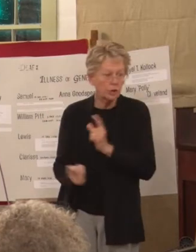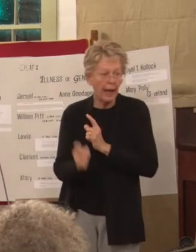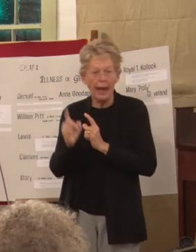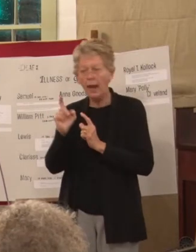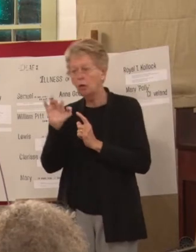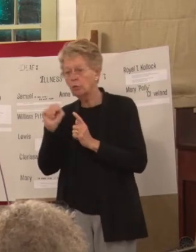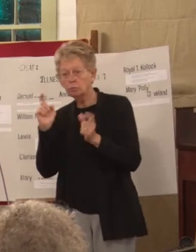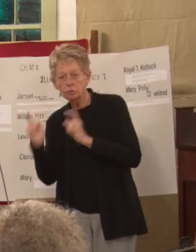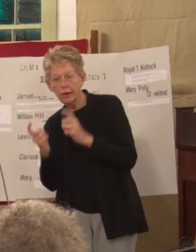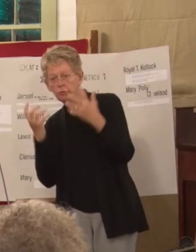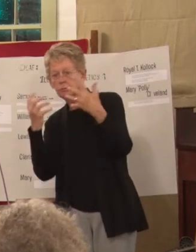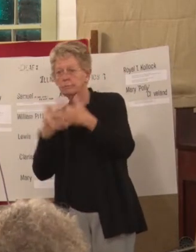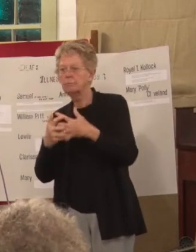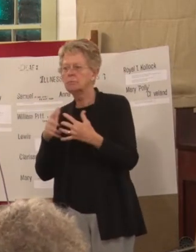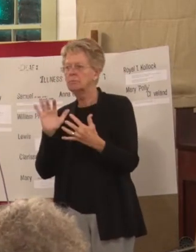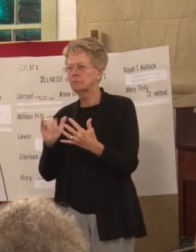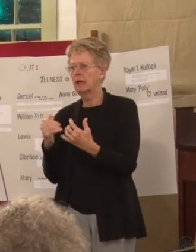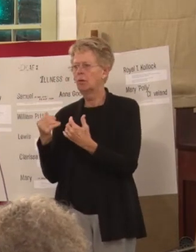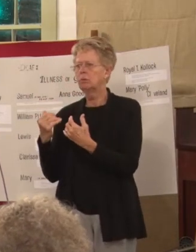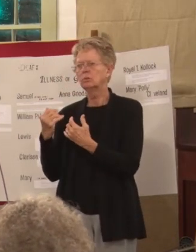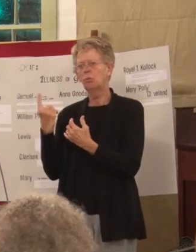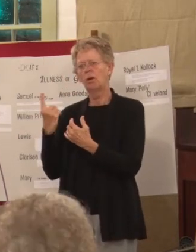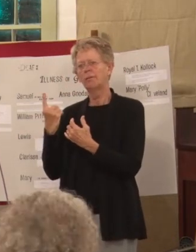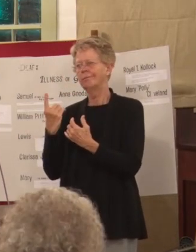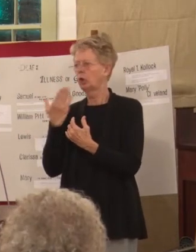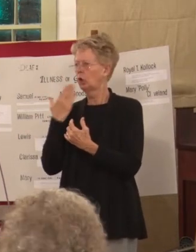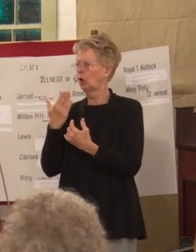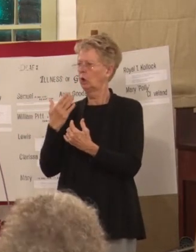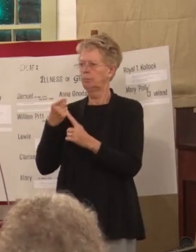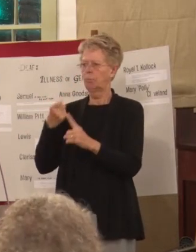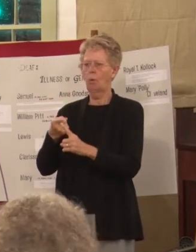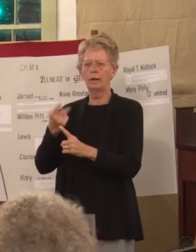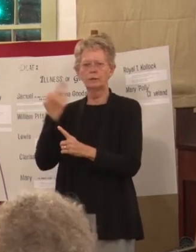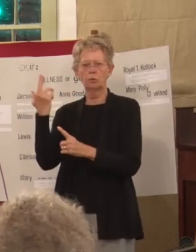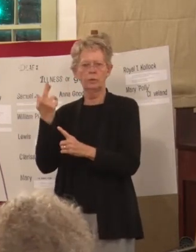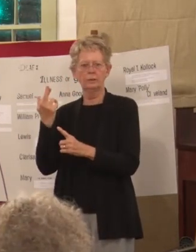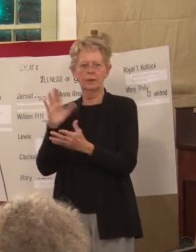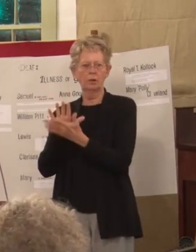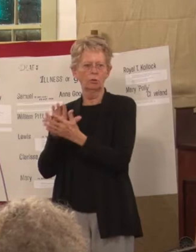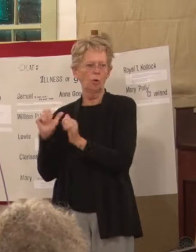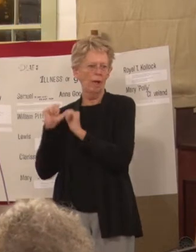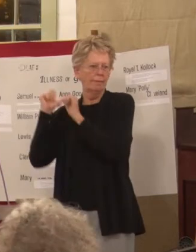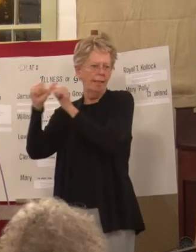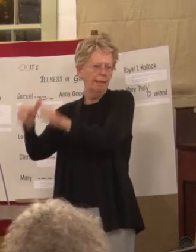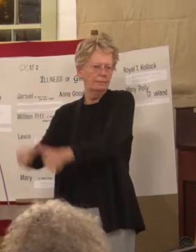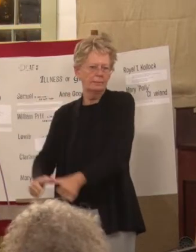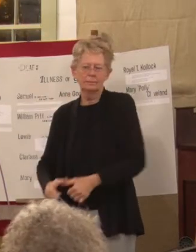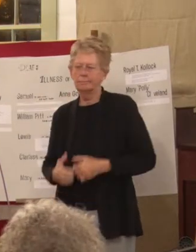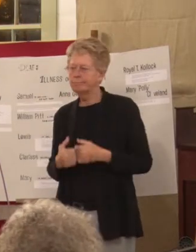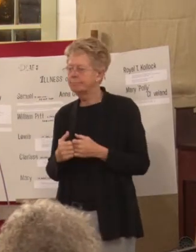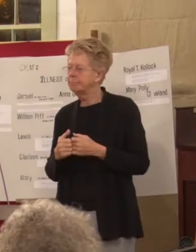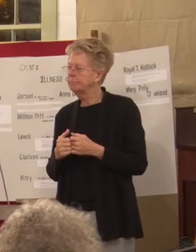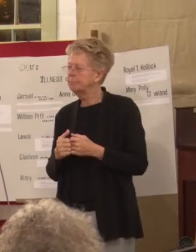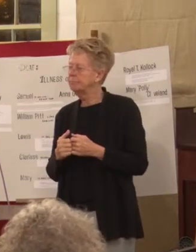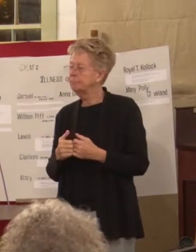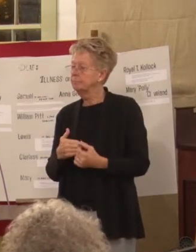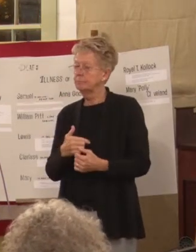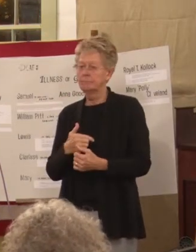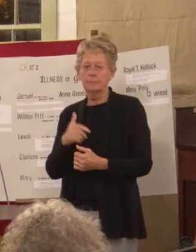was one of the strong points of our school, and why it lasted as long as it has. we were not the first